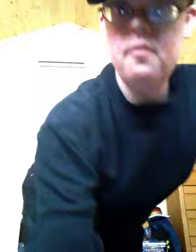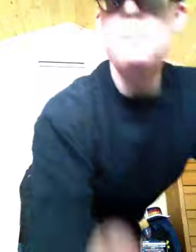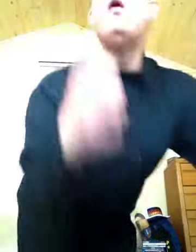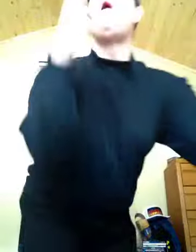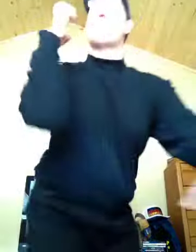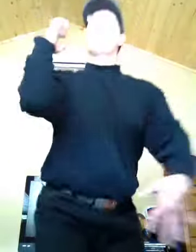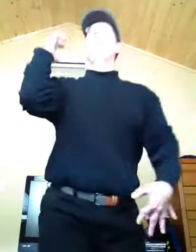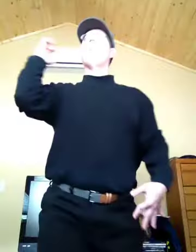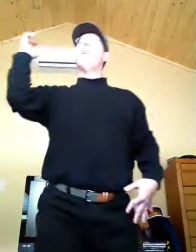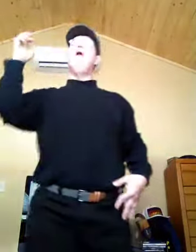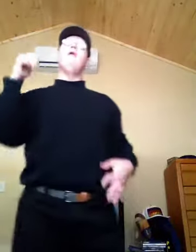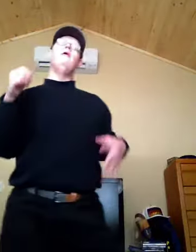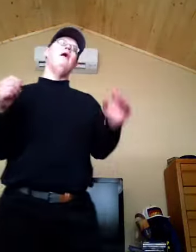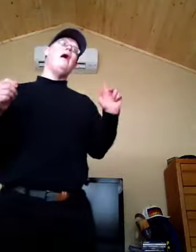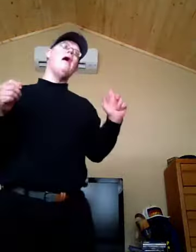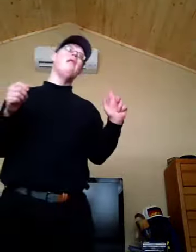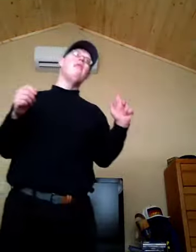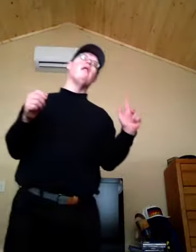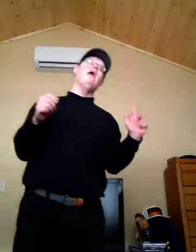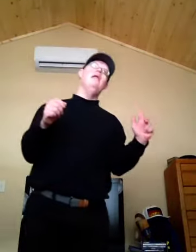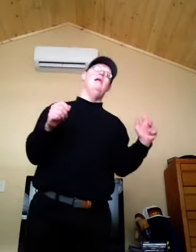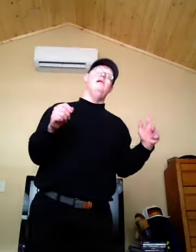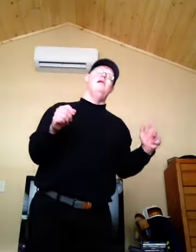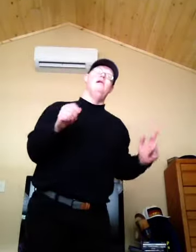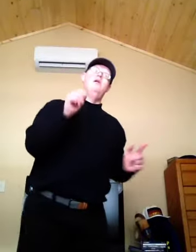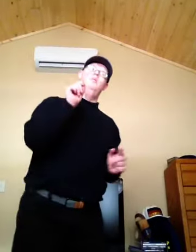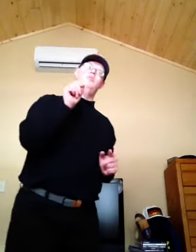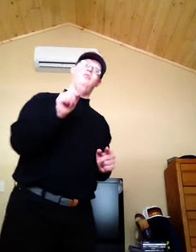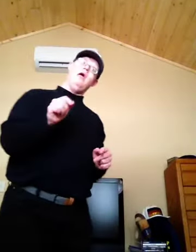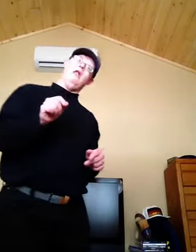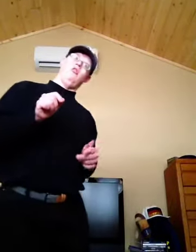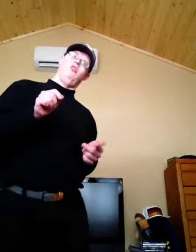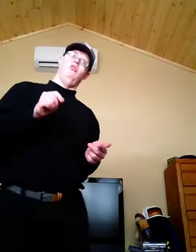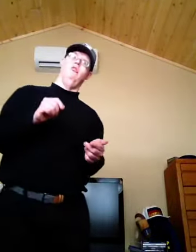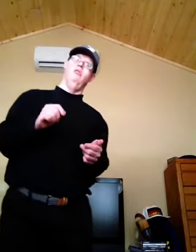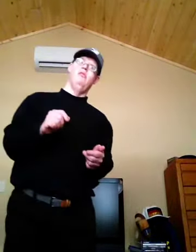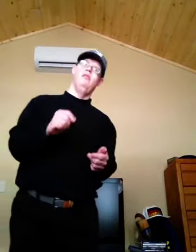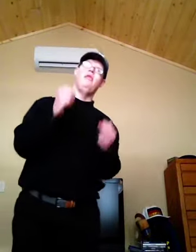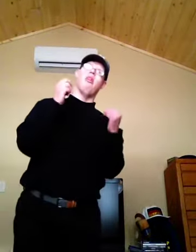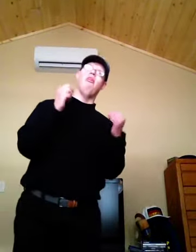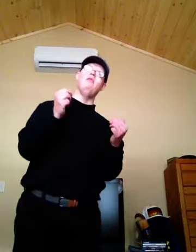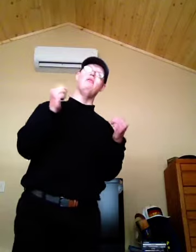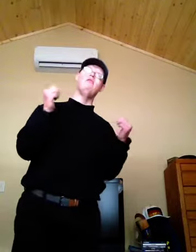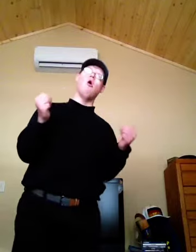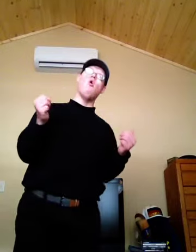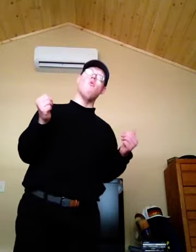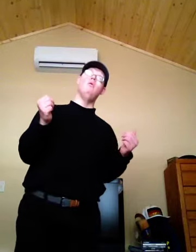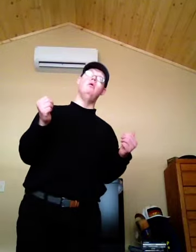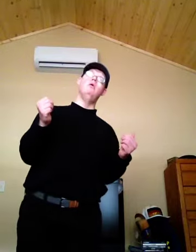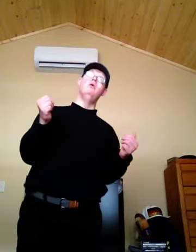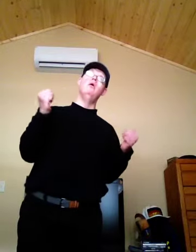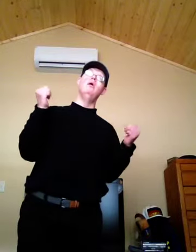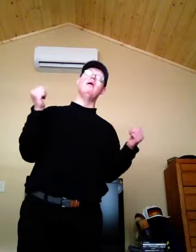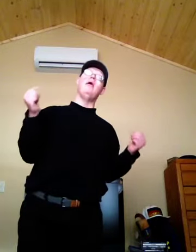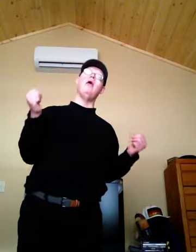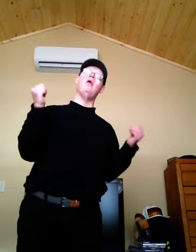The Thunder and the Lightning presents the Thunderdome keys